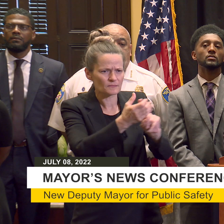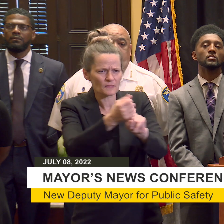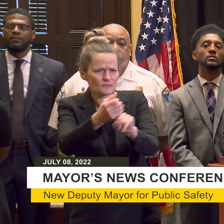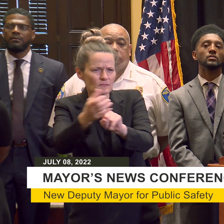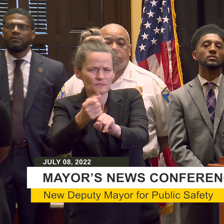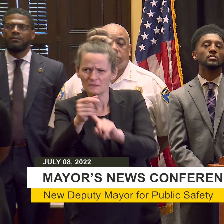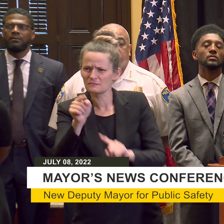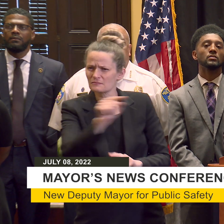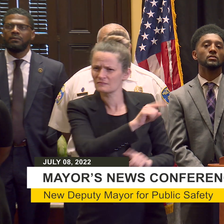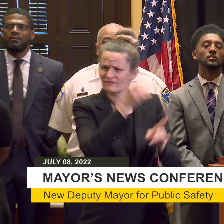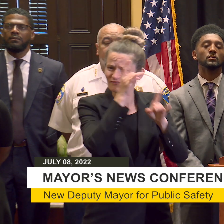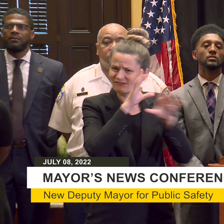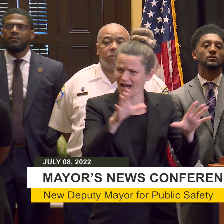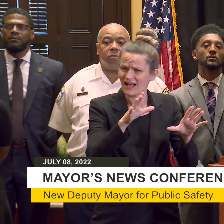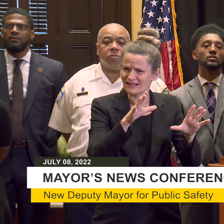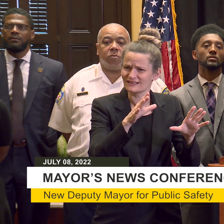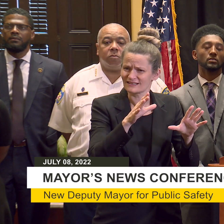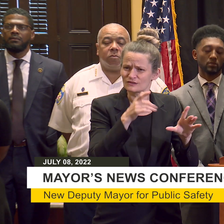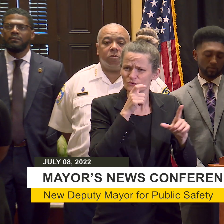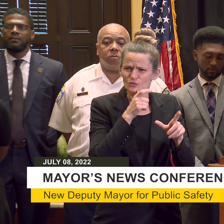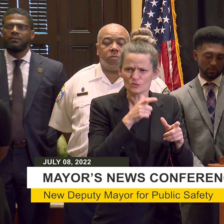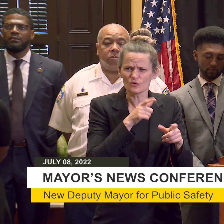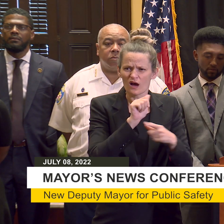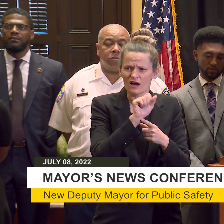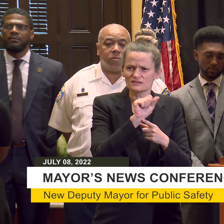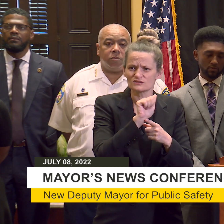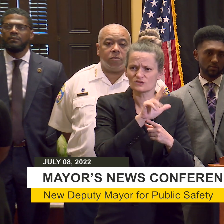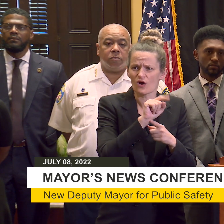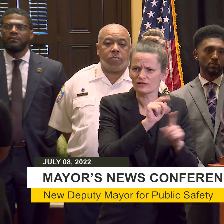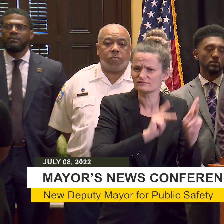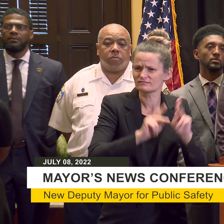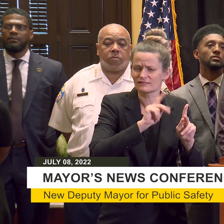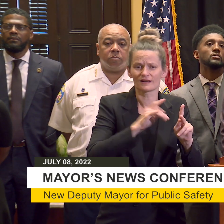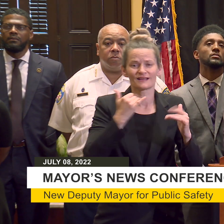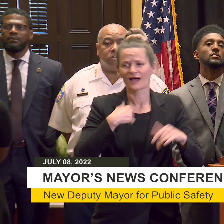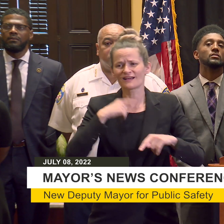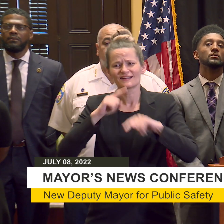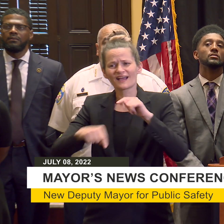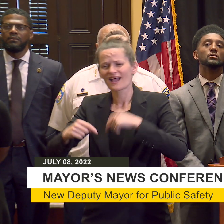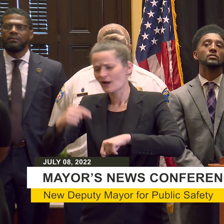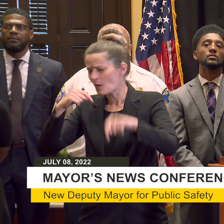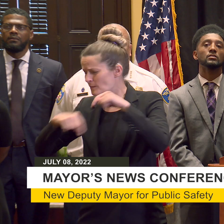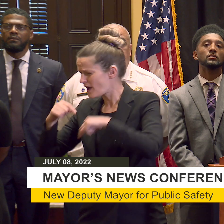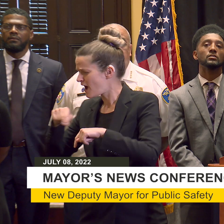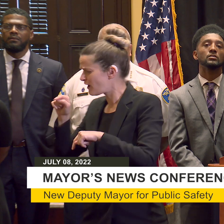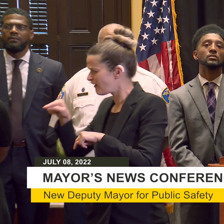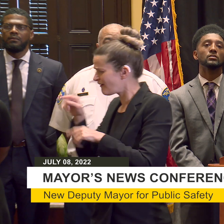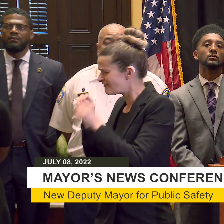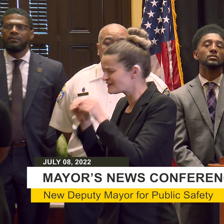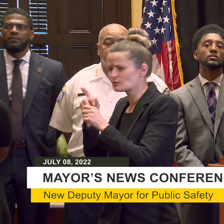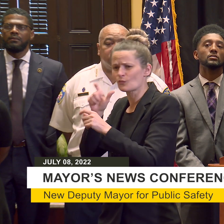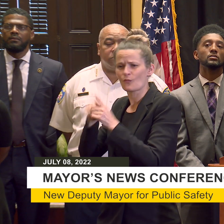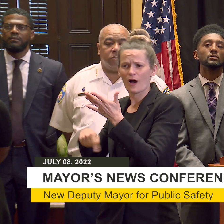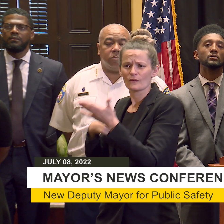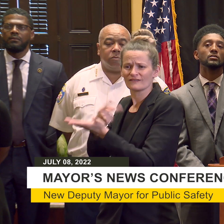I understand that we cannot go back to the failed zero tolerance policies of the past.